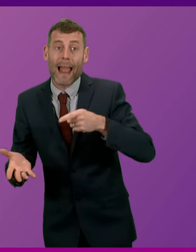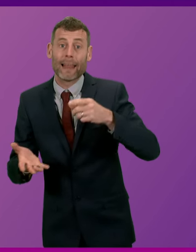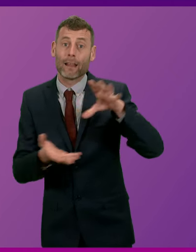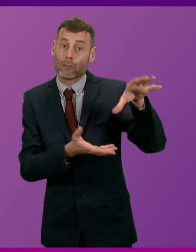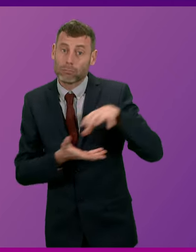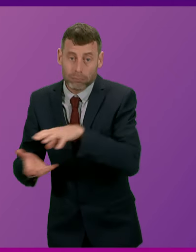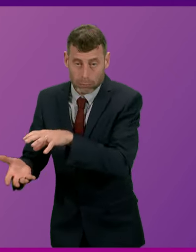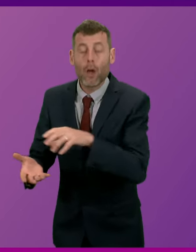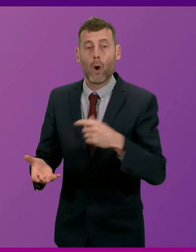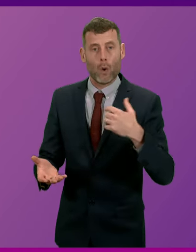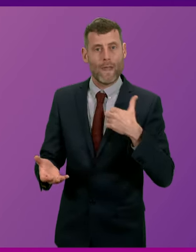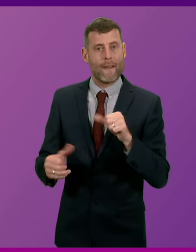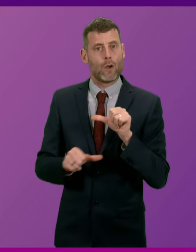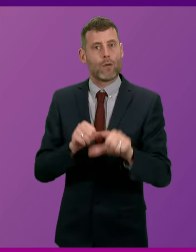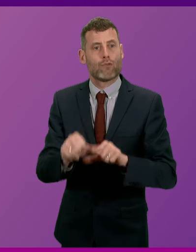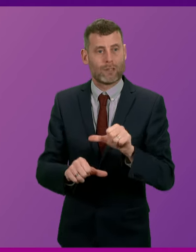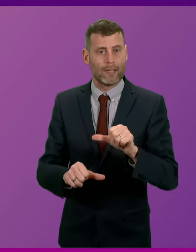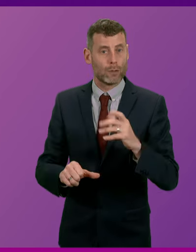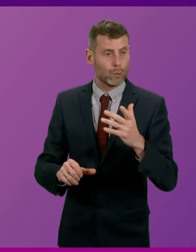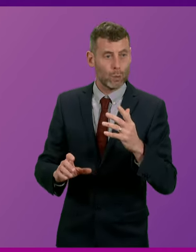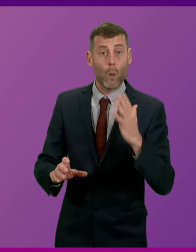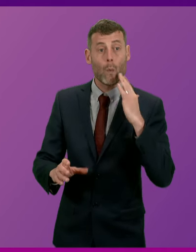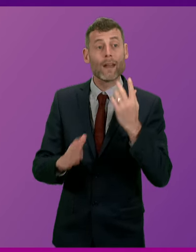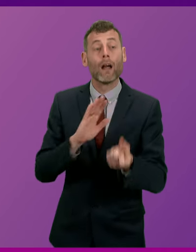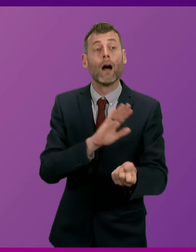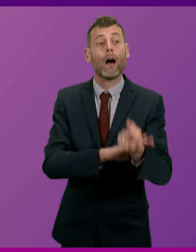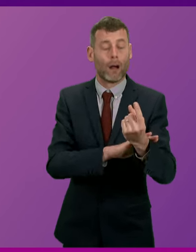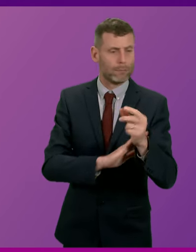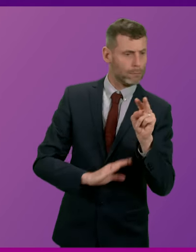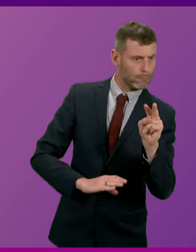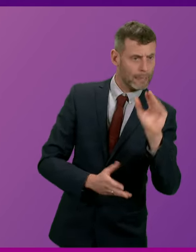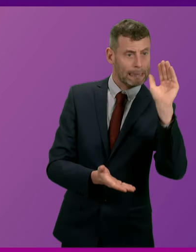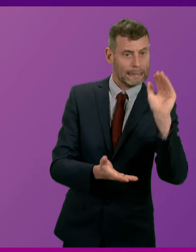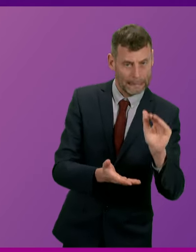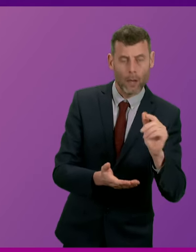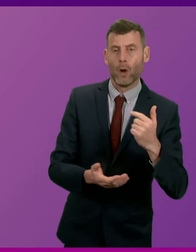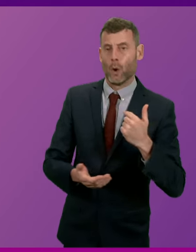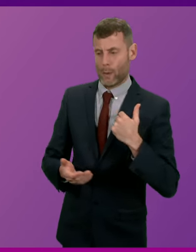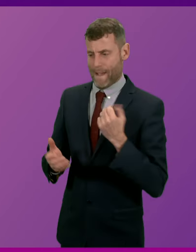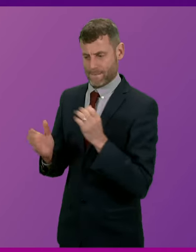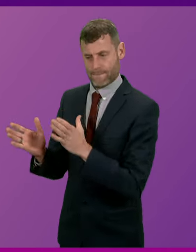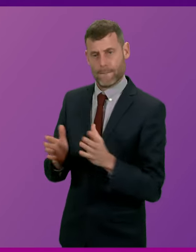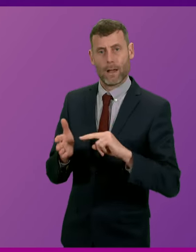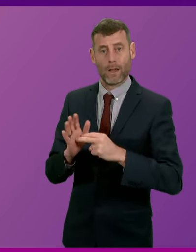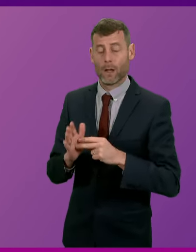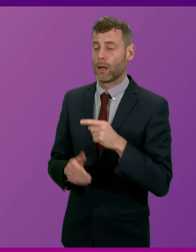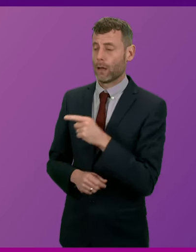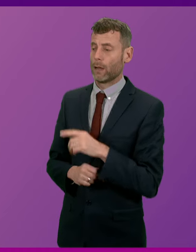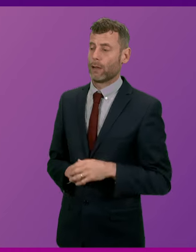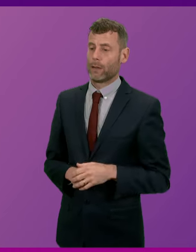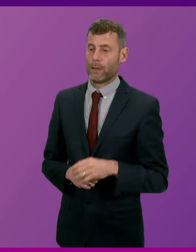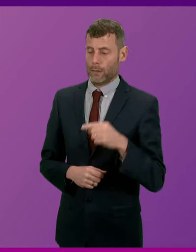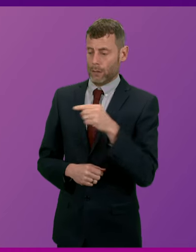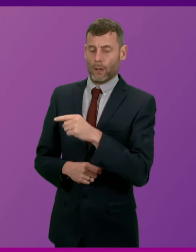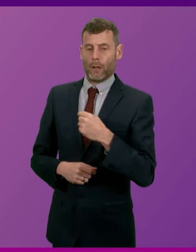options to address any shortages that may well arise. The Chief Pharmaceutical Officer for Scotland is a member of the UK-wide